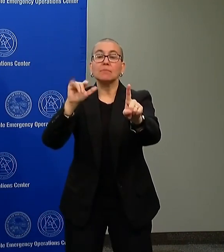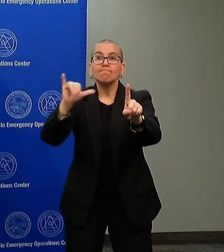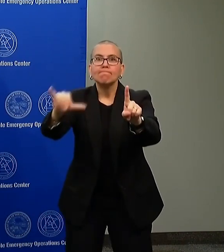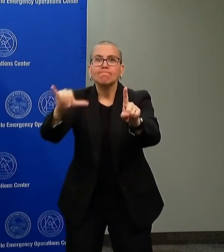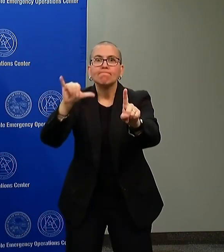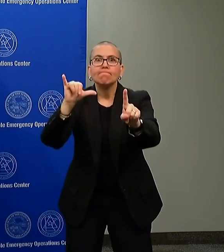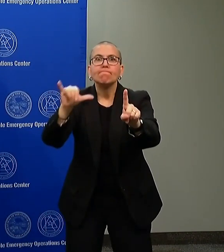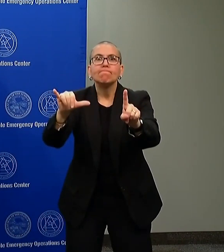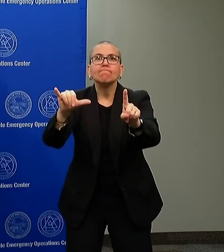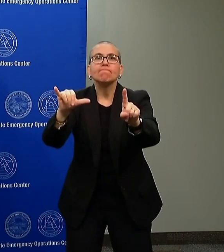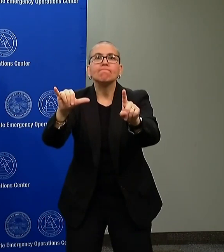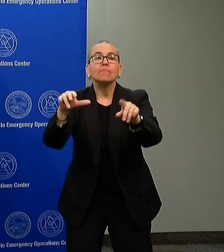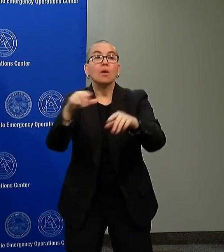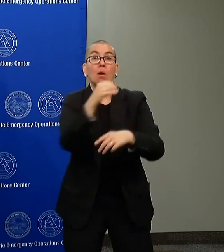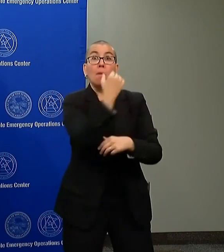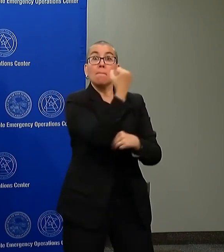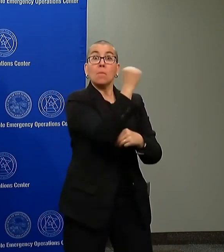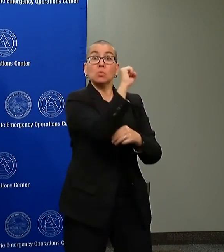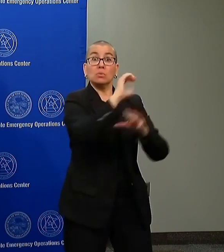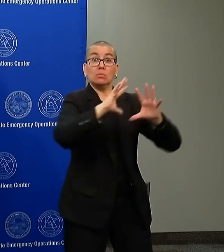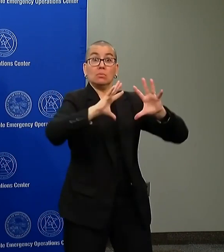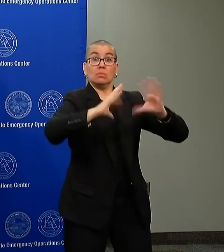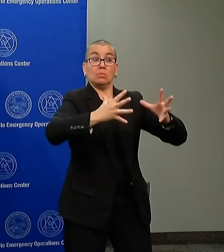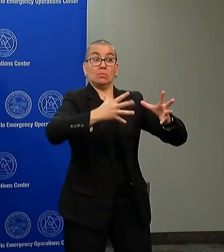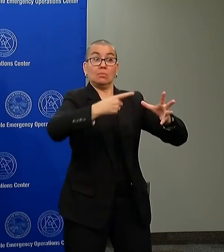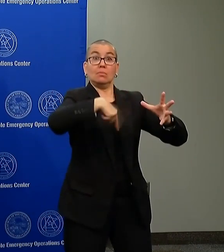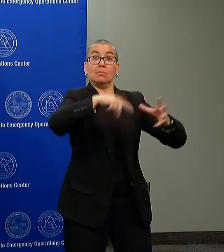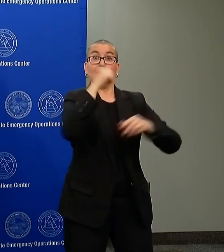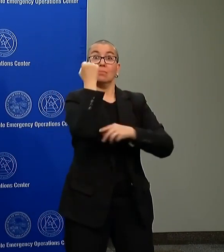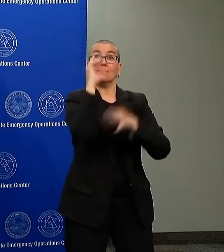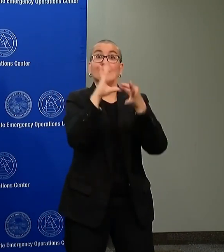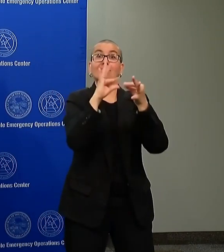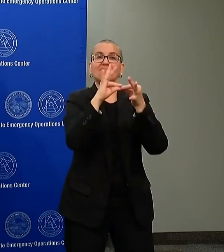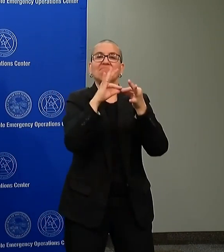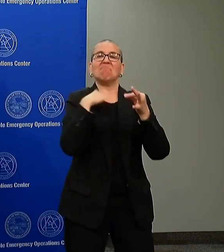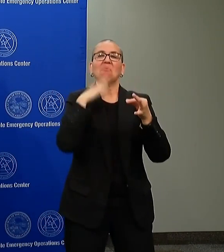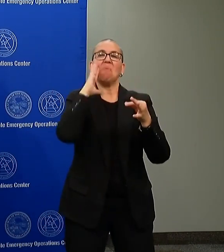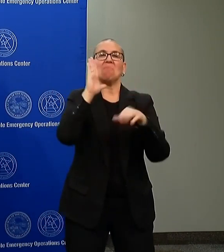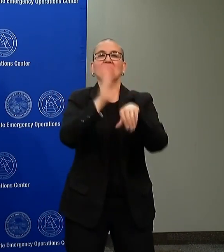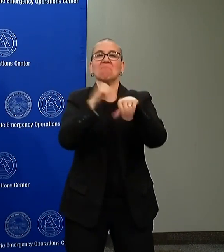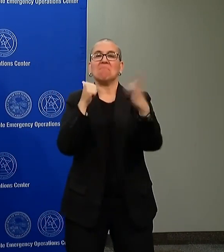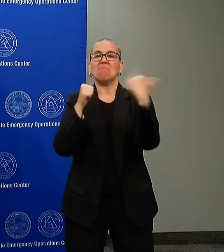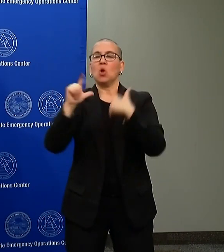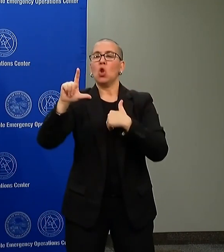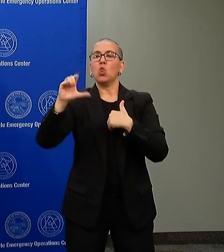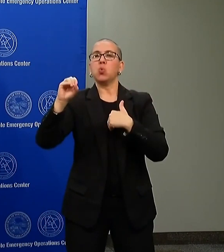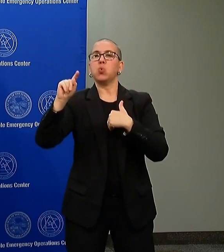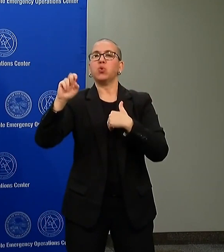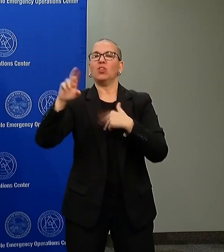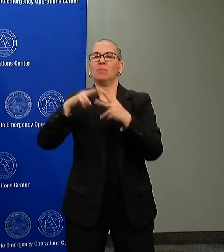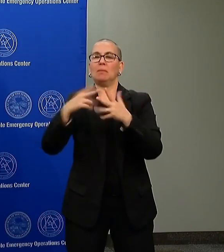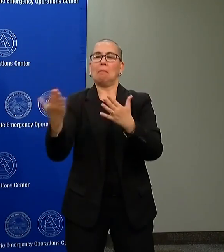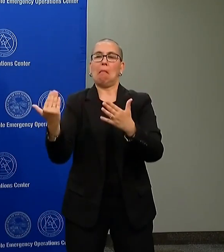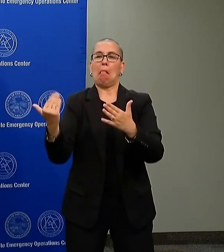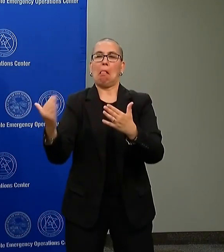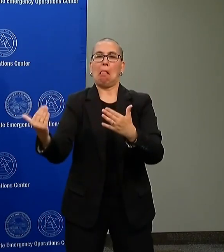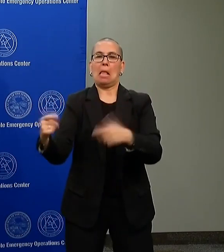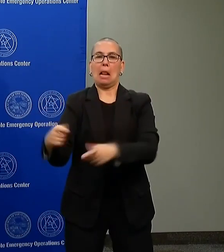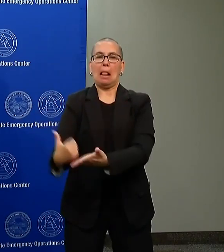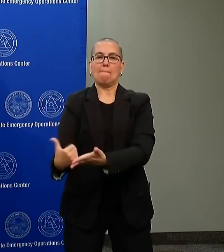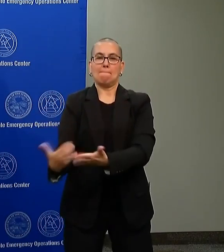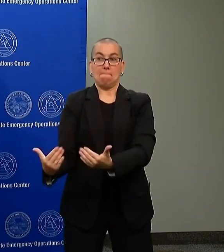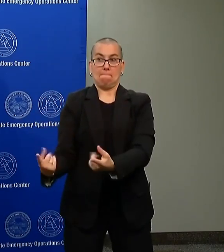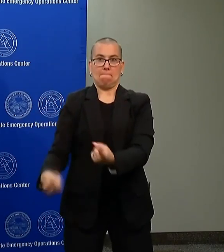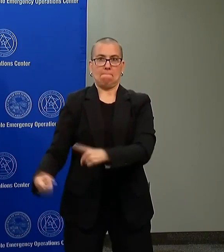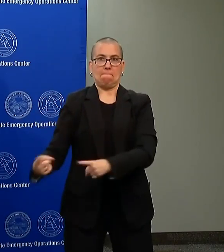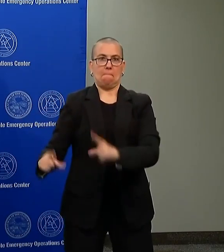about they're going to get their loot on tonight. And we're checking to see, are they part of an organized criminal organization? And if